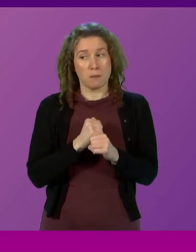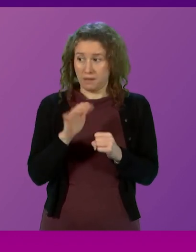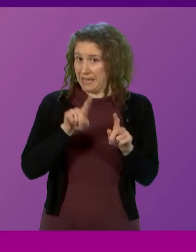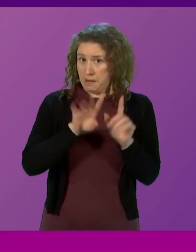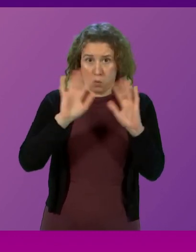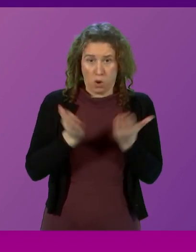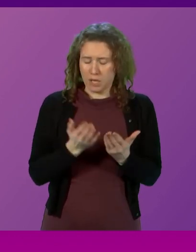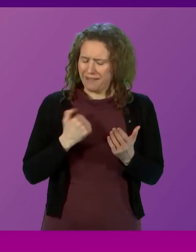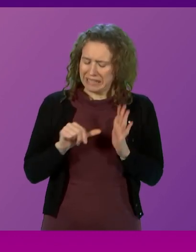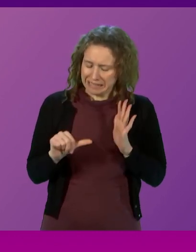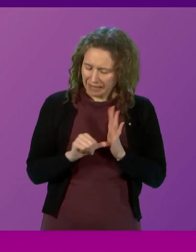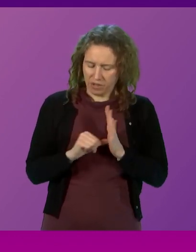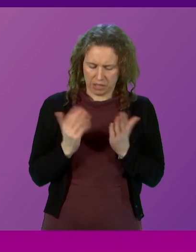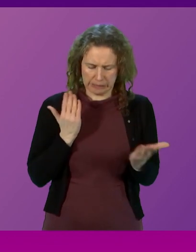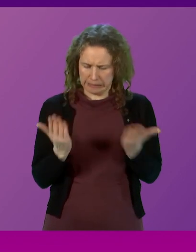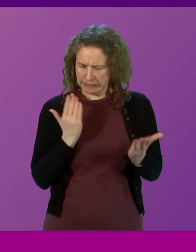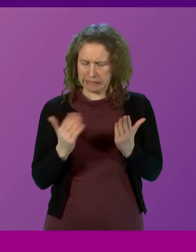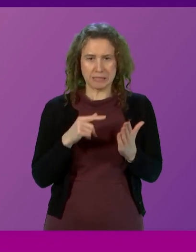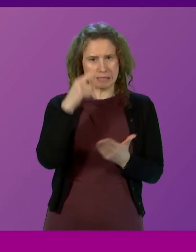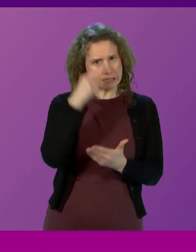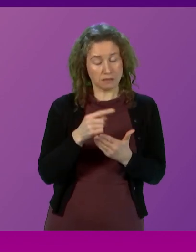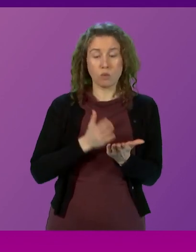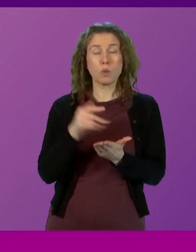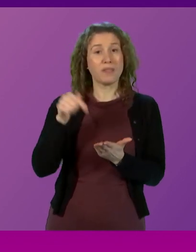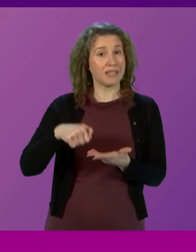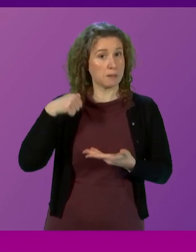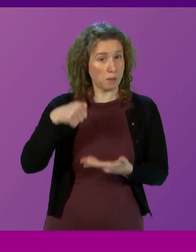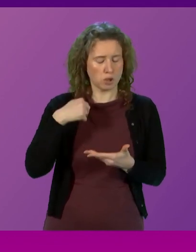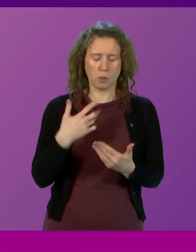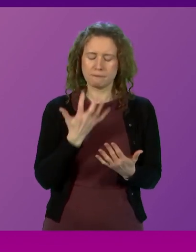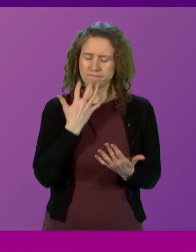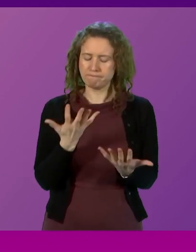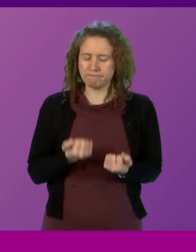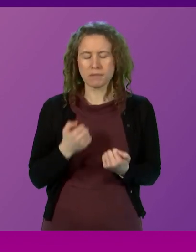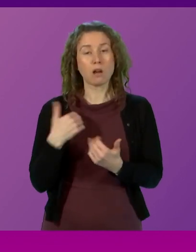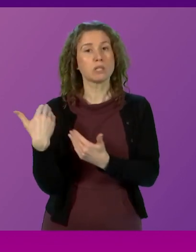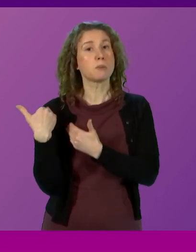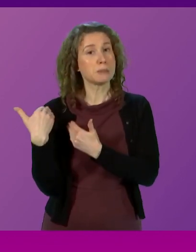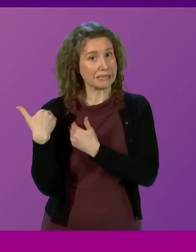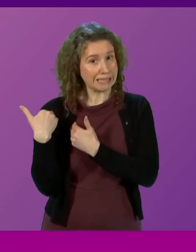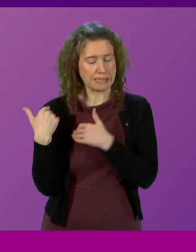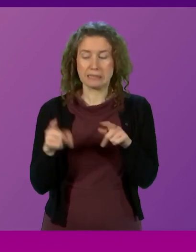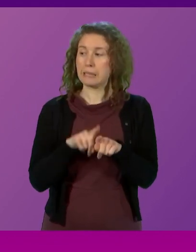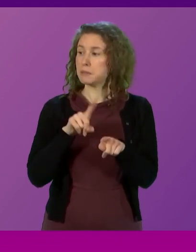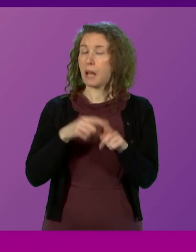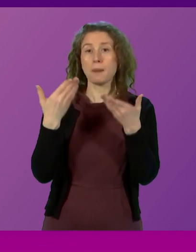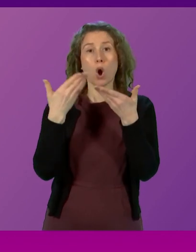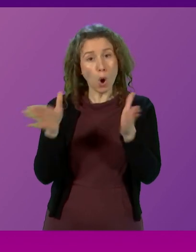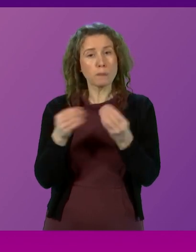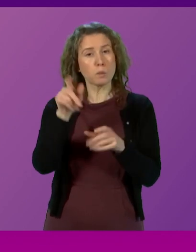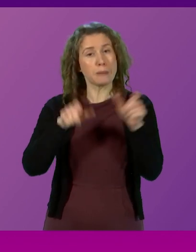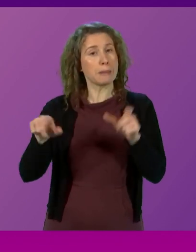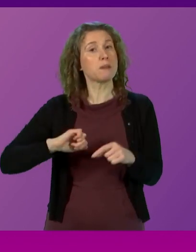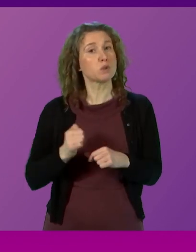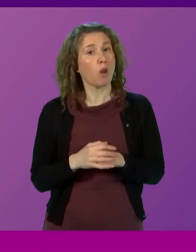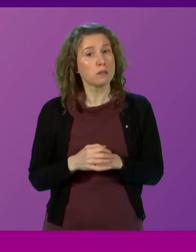with a difficult set of choices. Through this budget, we are facing up to our responsibilities, while being open with the people of Scotland about